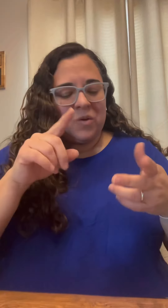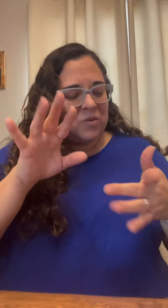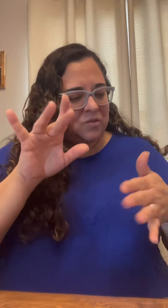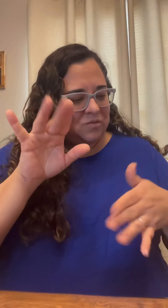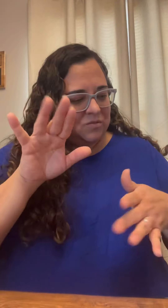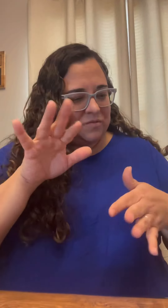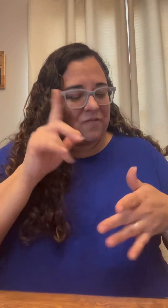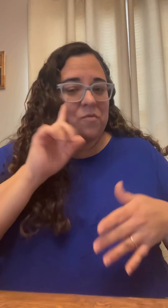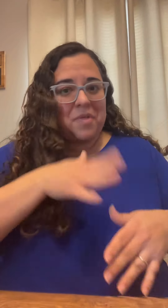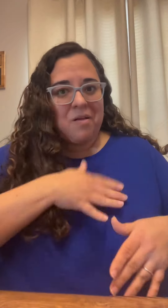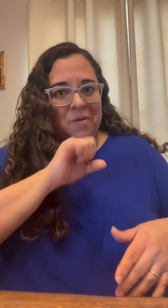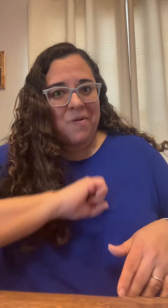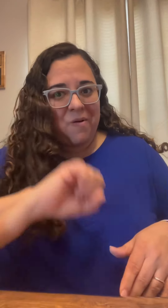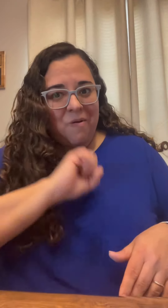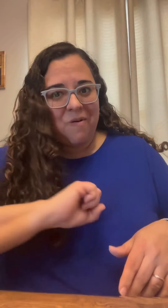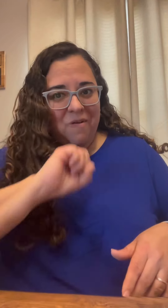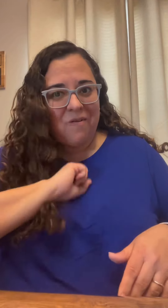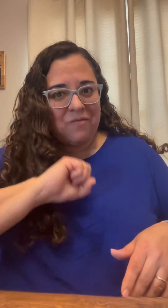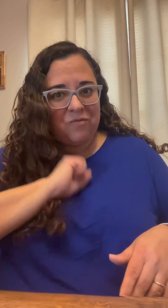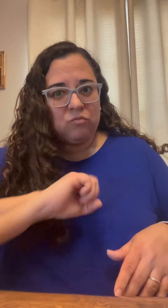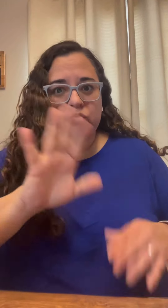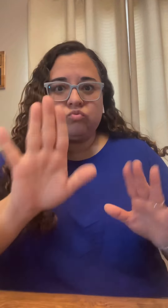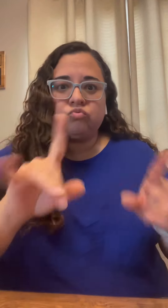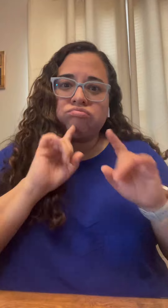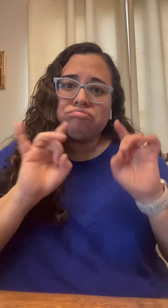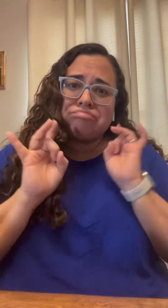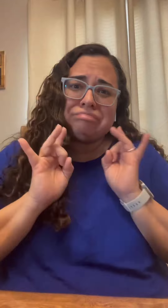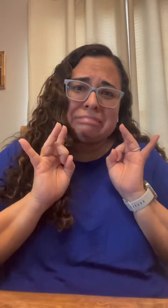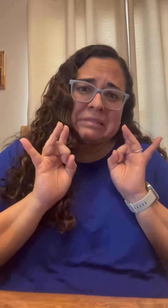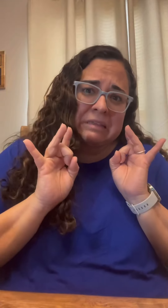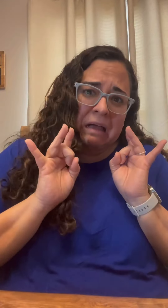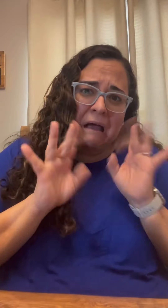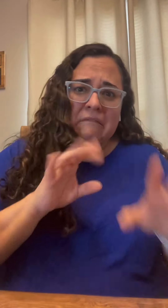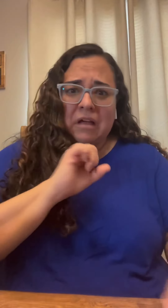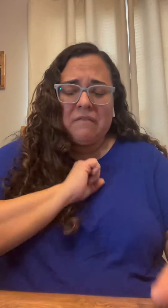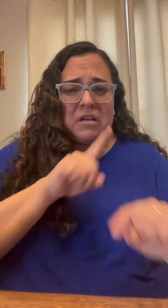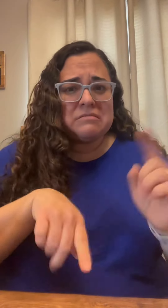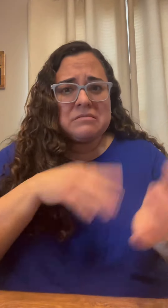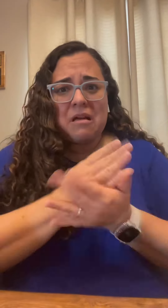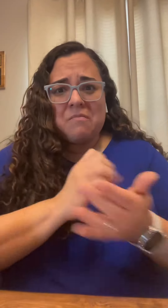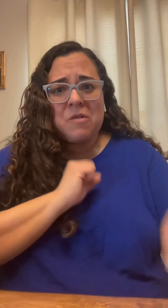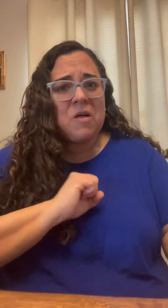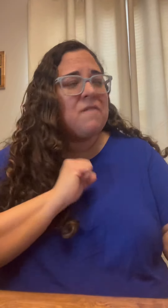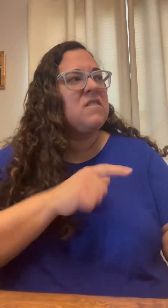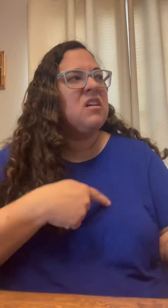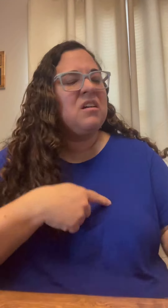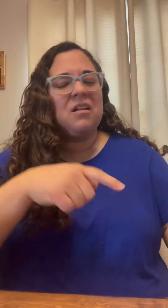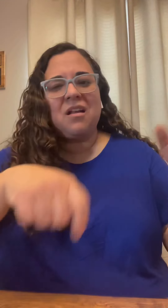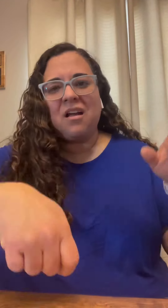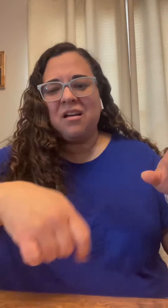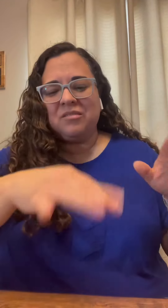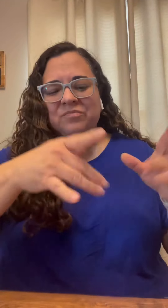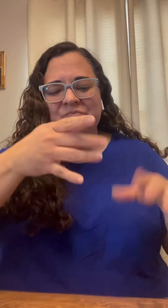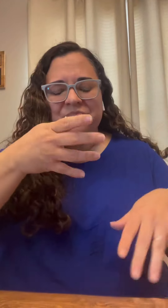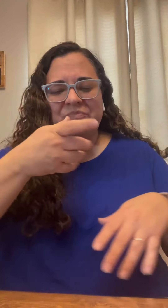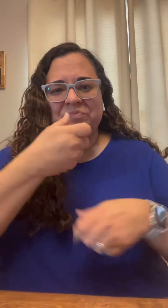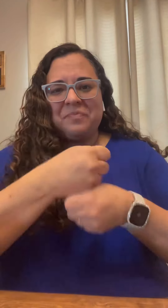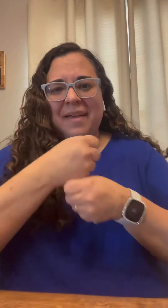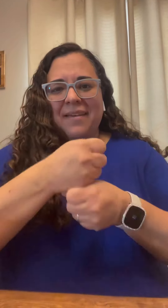people have been asking what was working for me also for my cough oh my gosh i had a terrible cough i could not stop coughing